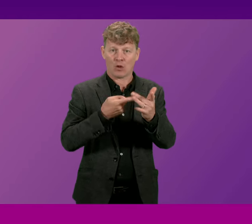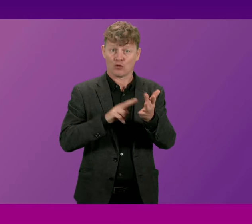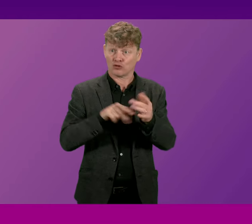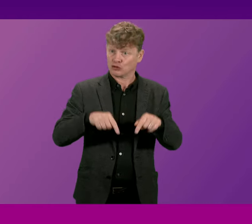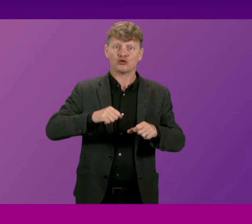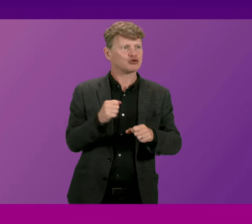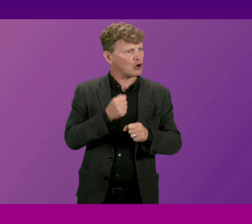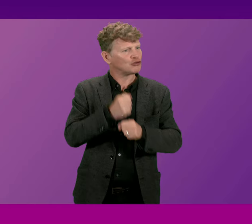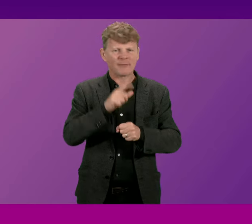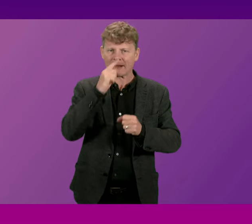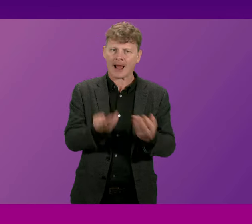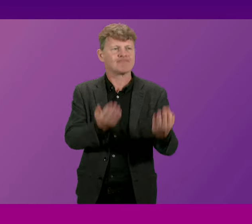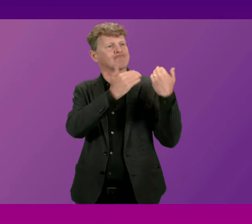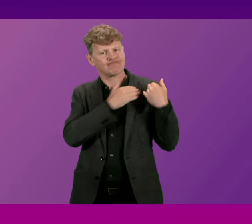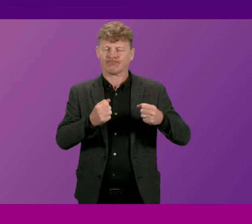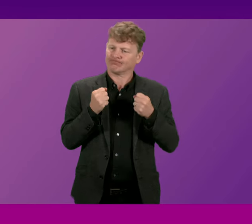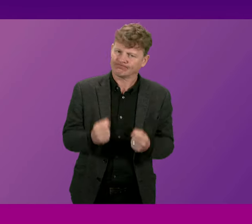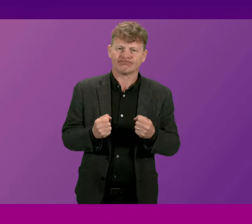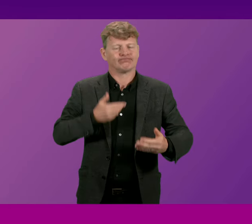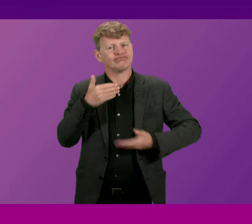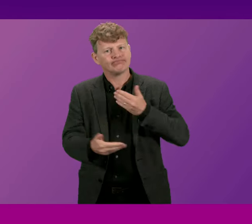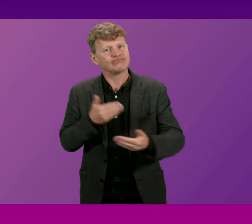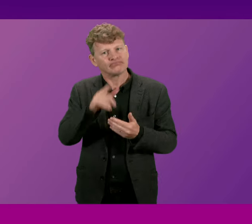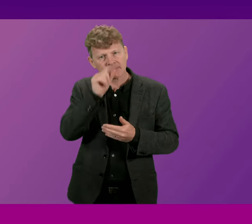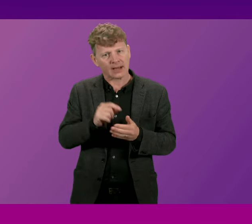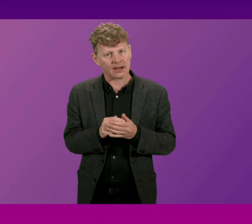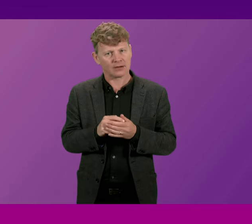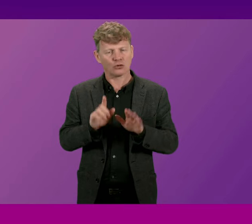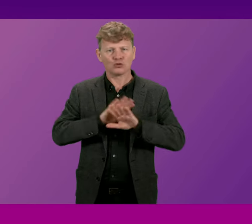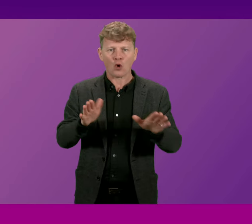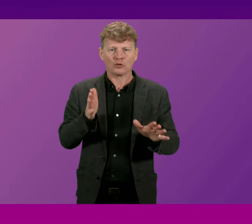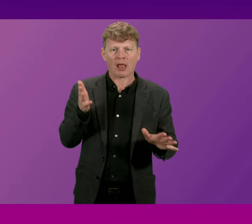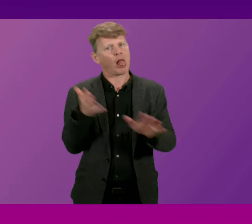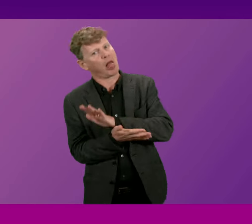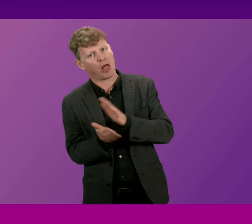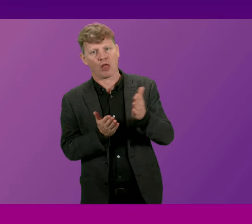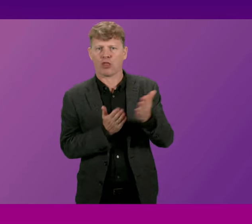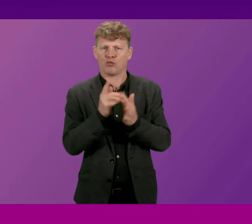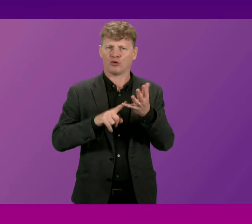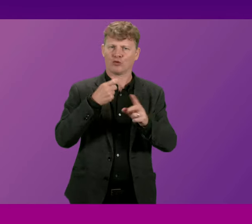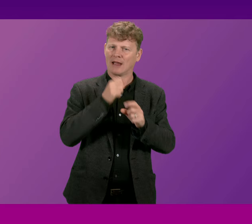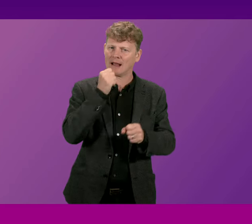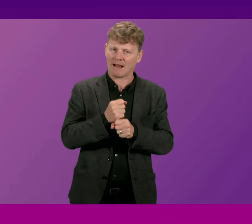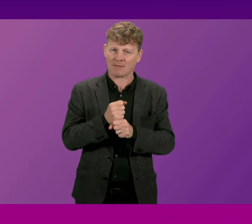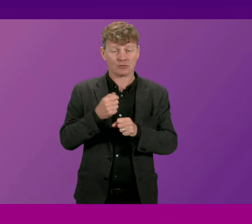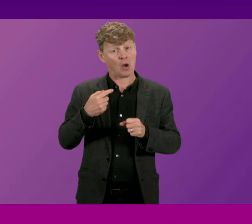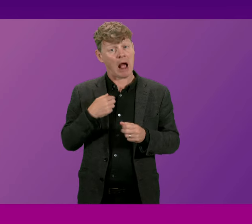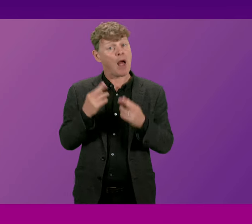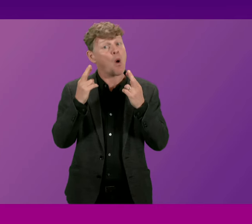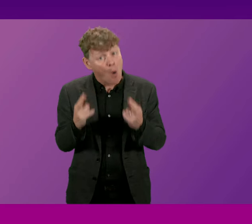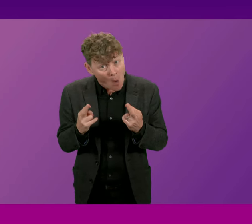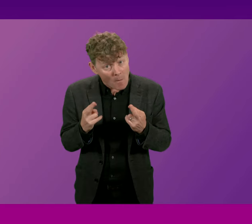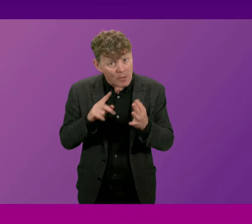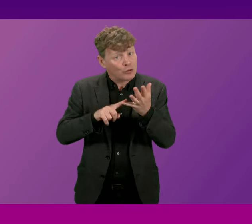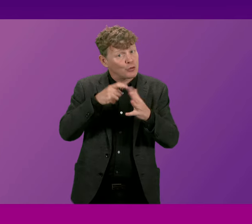areas of responsibility and they shouldn't have the ability to be undermined by the actions of the United Kingdom Government so I hope the